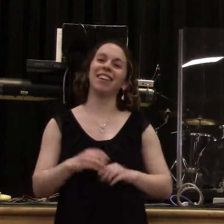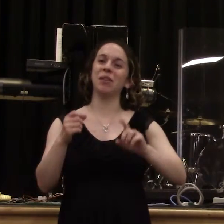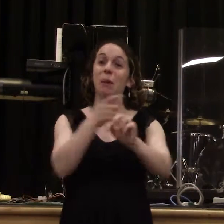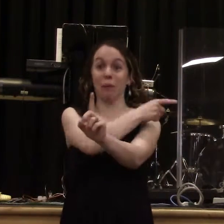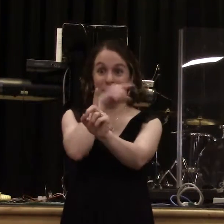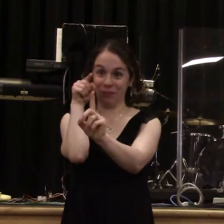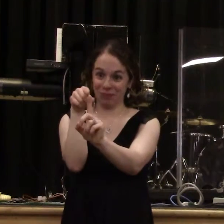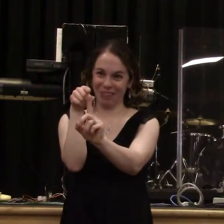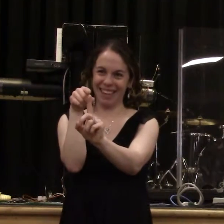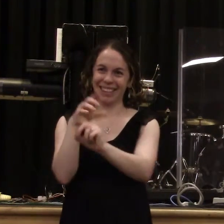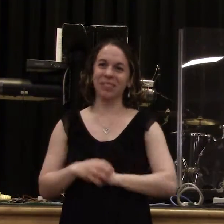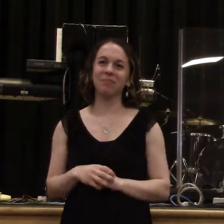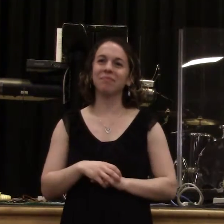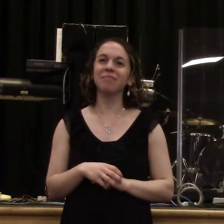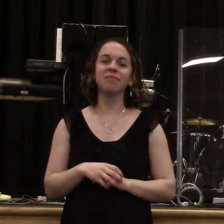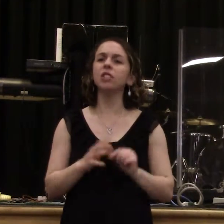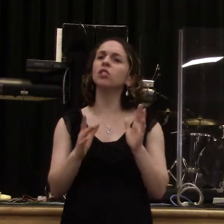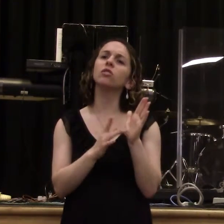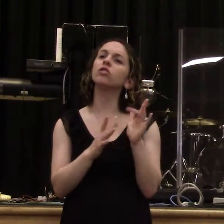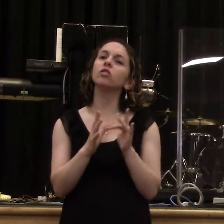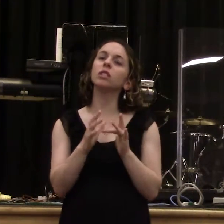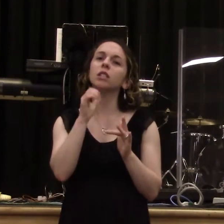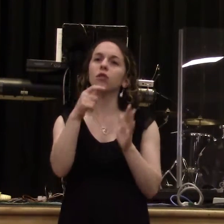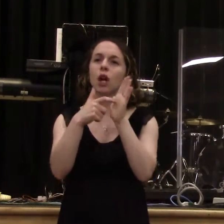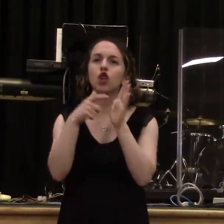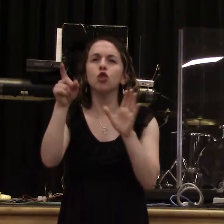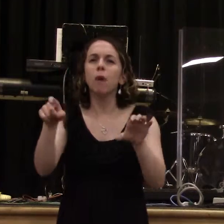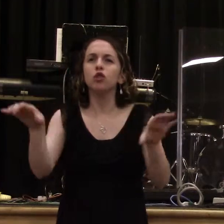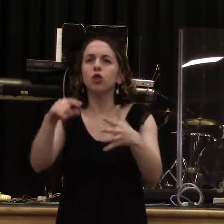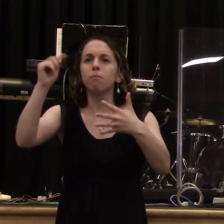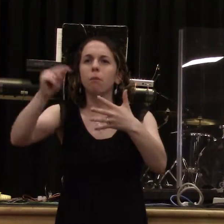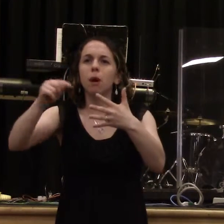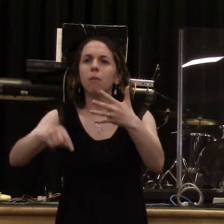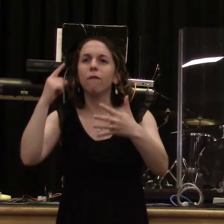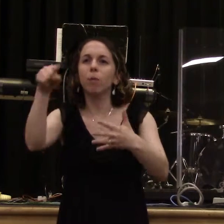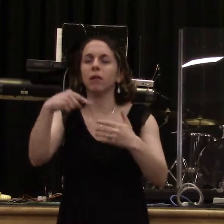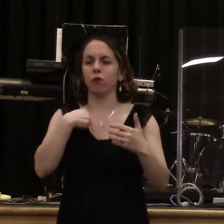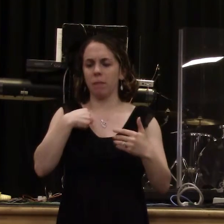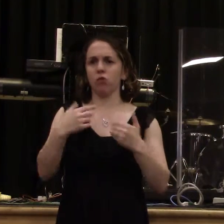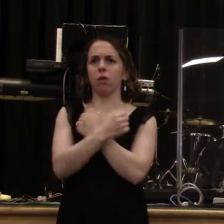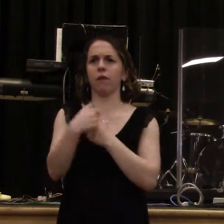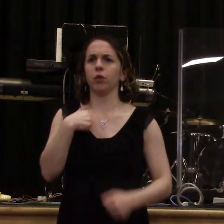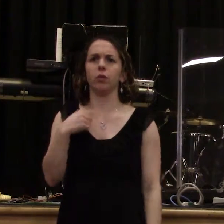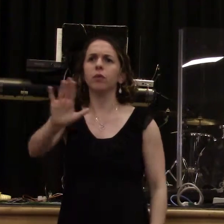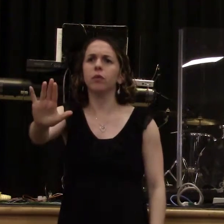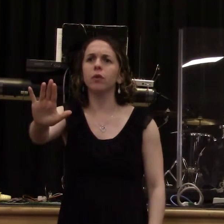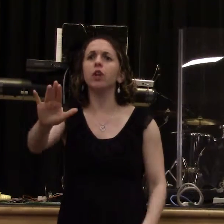He doesn't pile on requirement after requirement after requirement. You just do the right thing. And that's what this